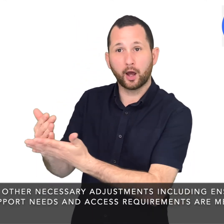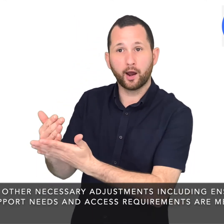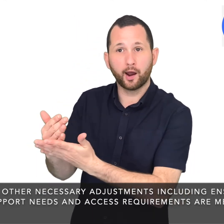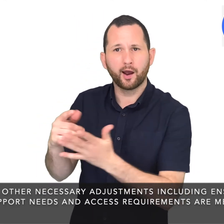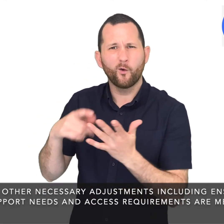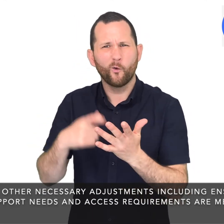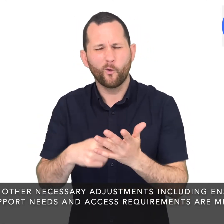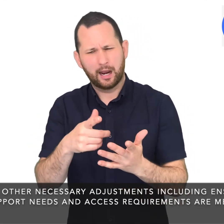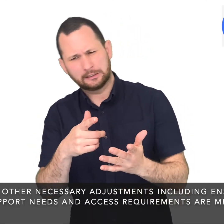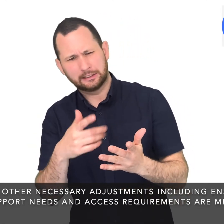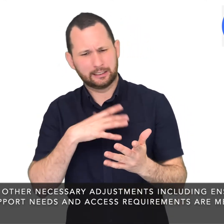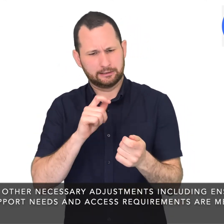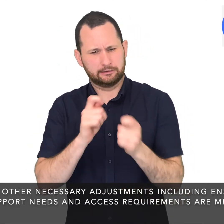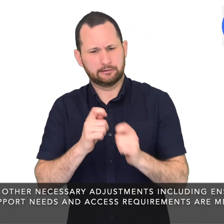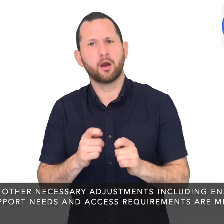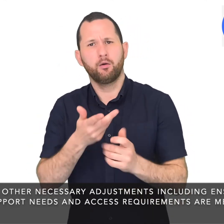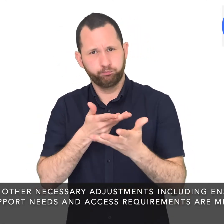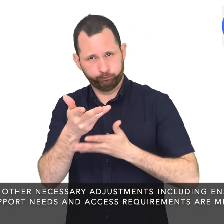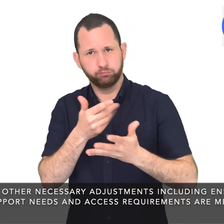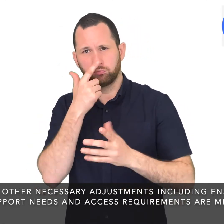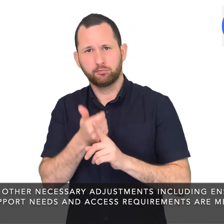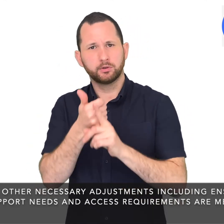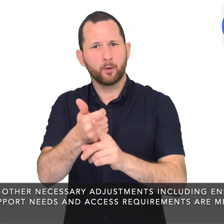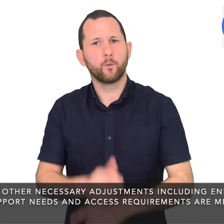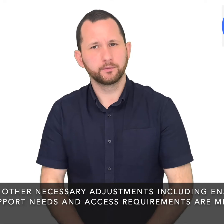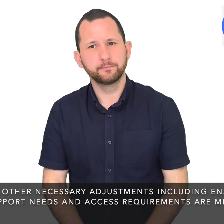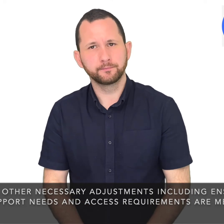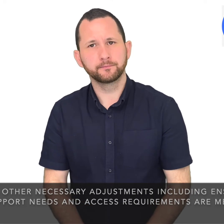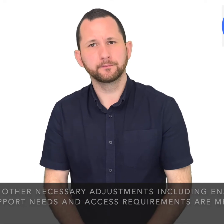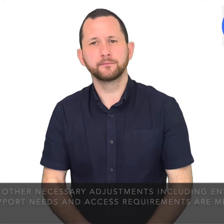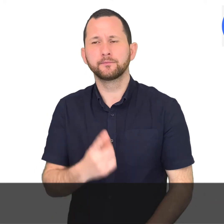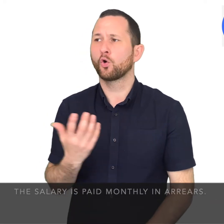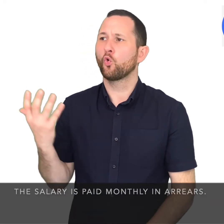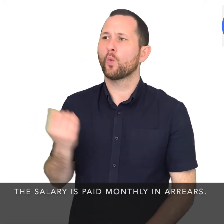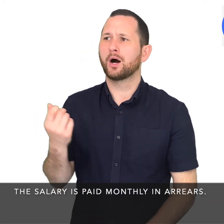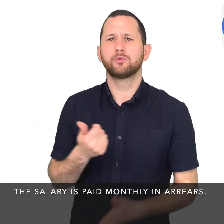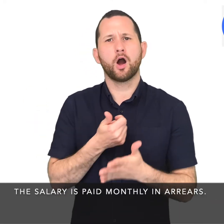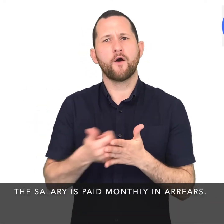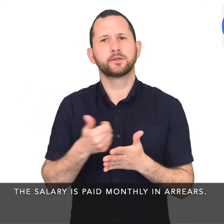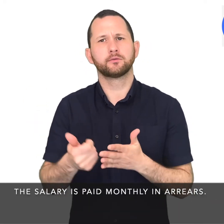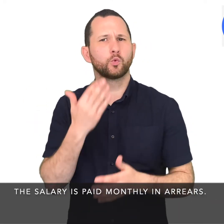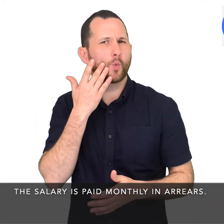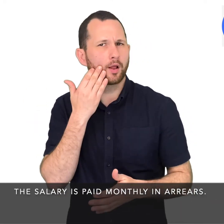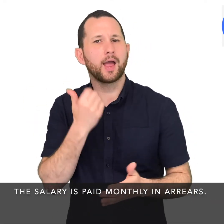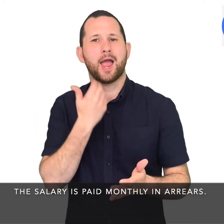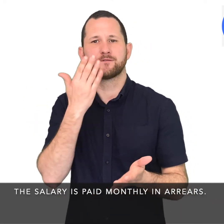adjustments, including ensuring support needs and access requirements are met. The salary is paid monthly in